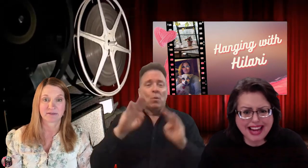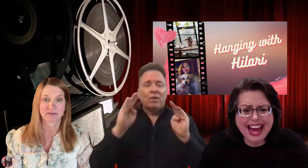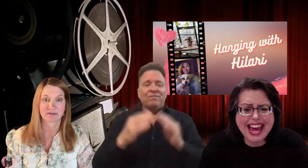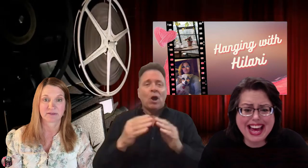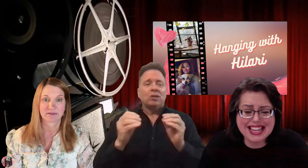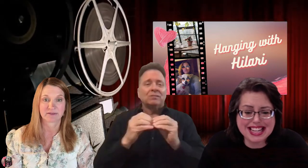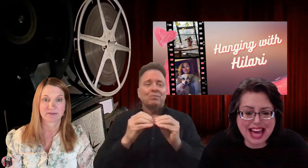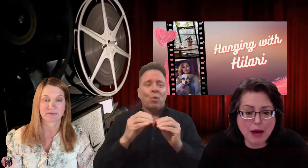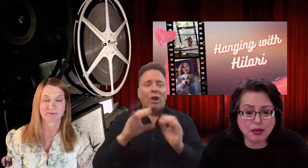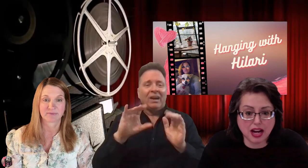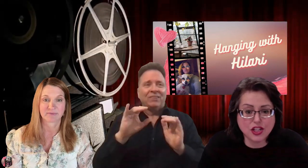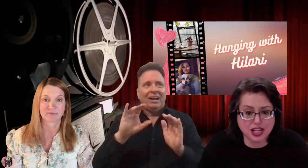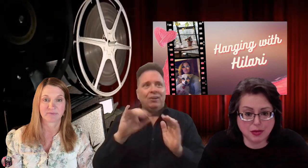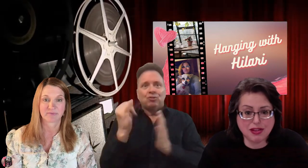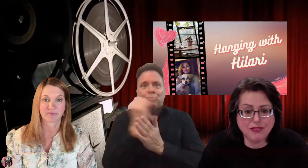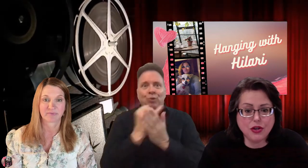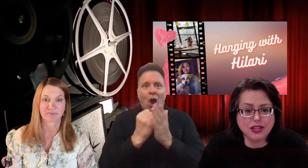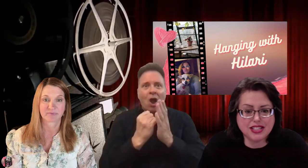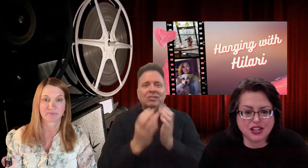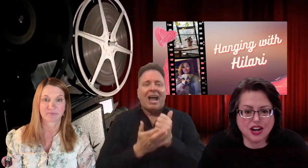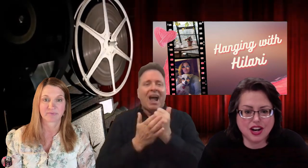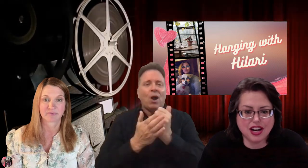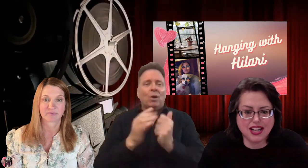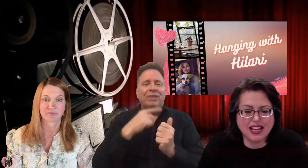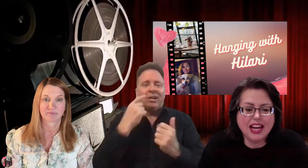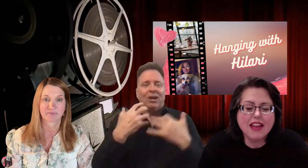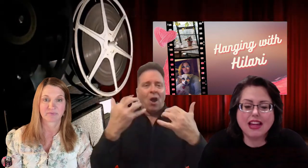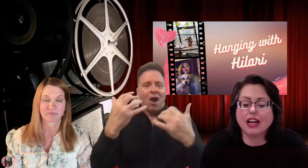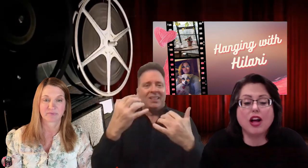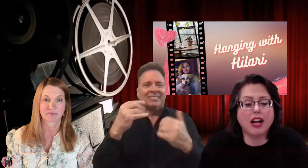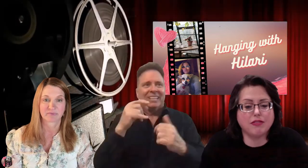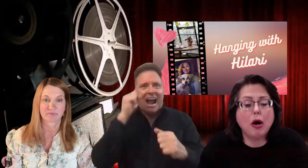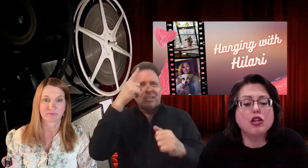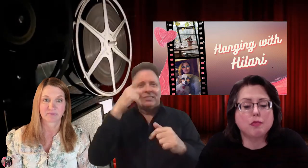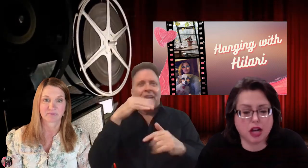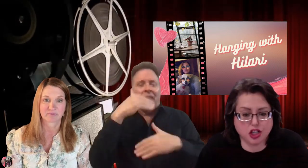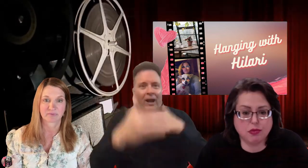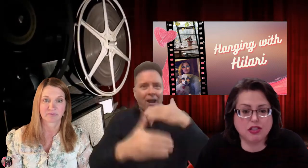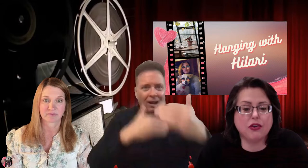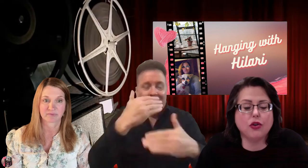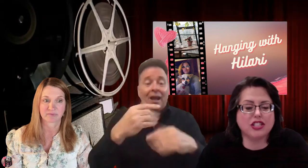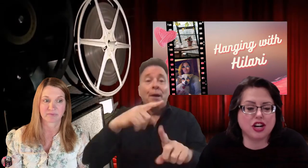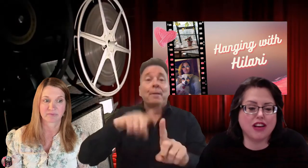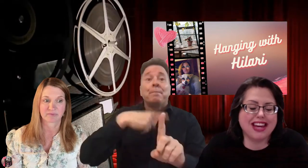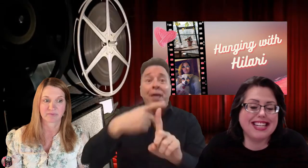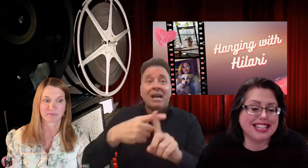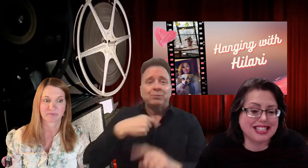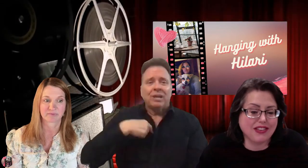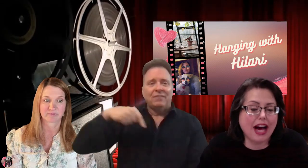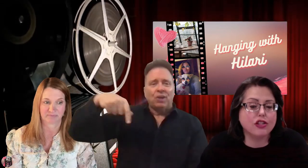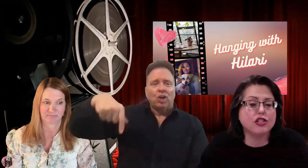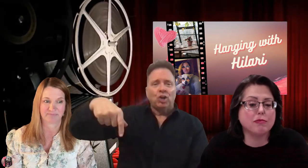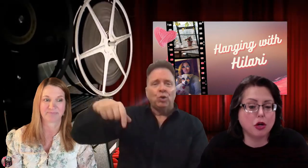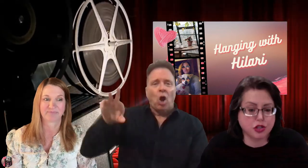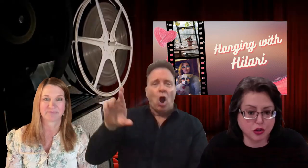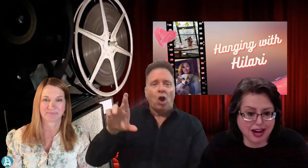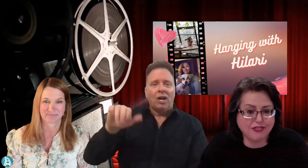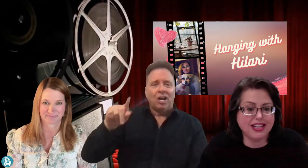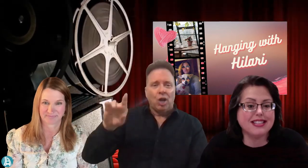And that production, we focused on, like a lot of post-production was focused on the ideas of how to do motion graphics